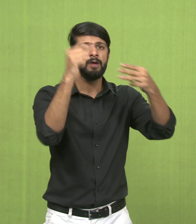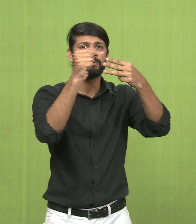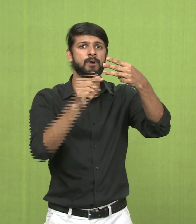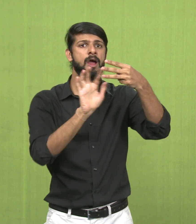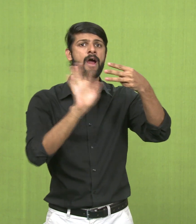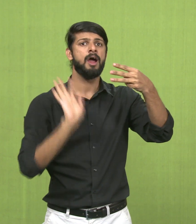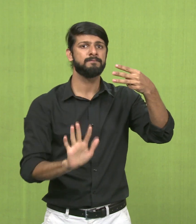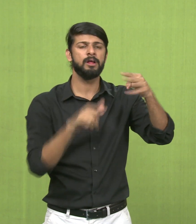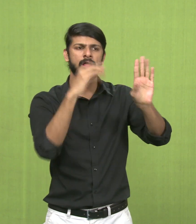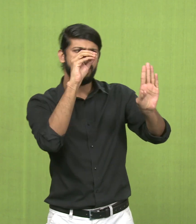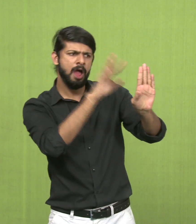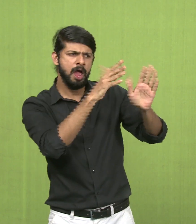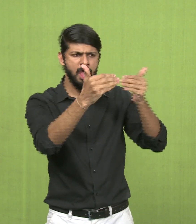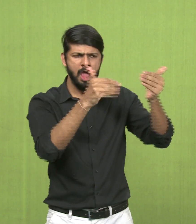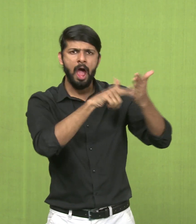Color has three main characteristics.